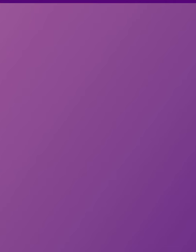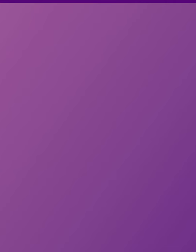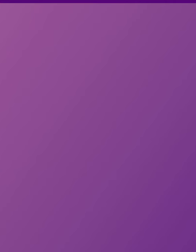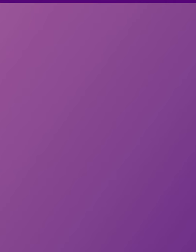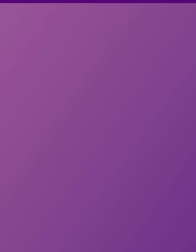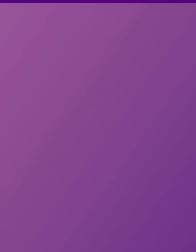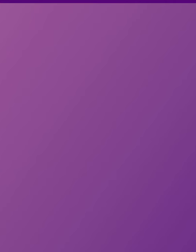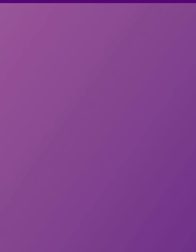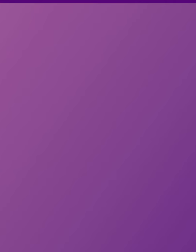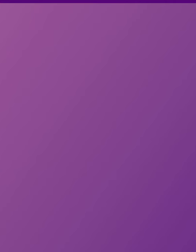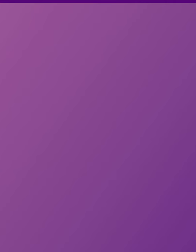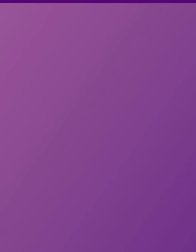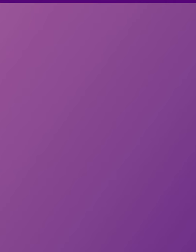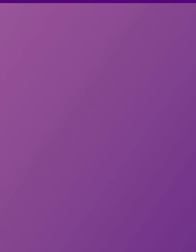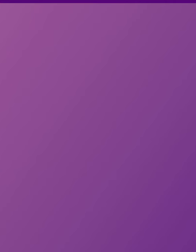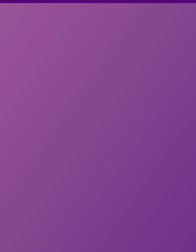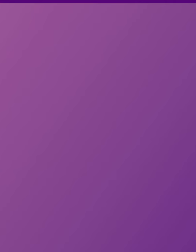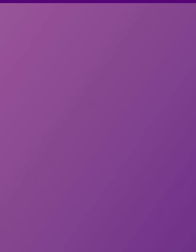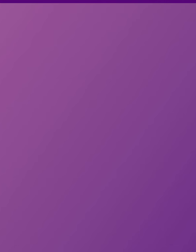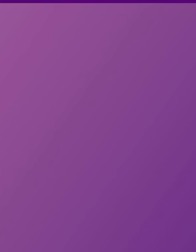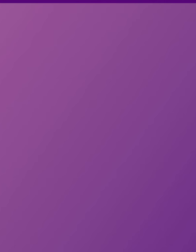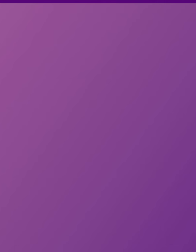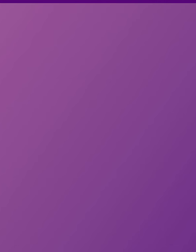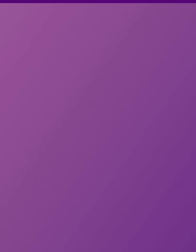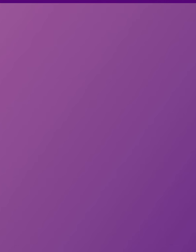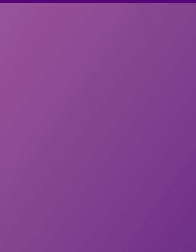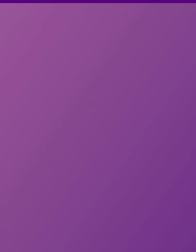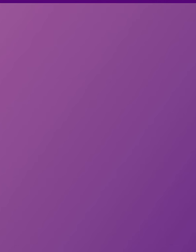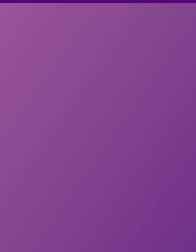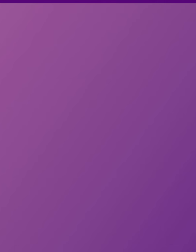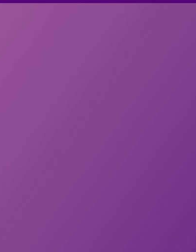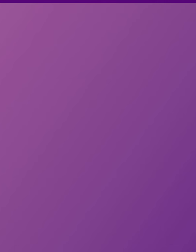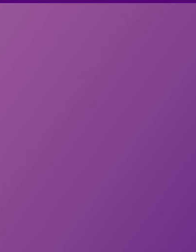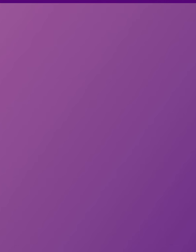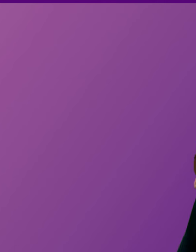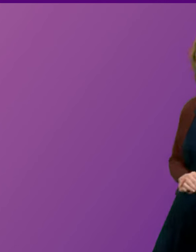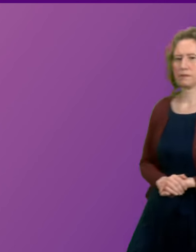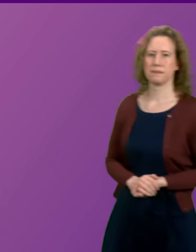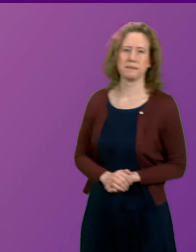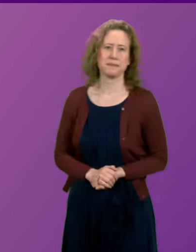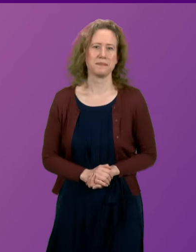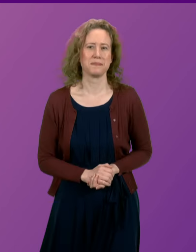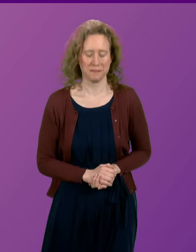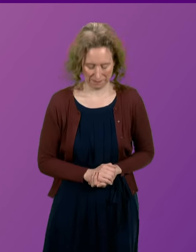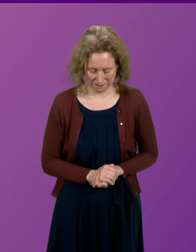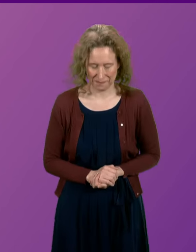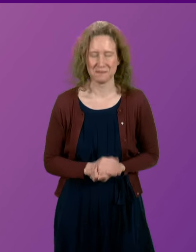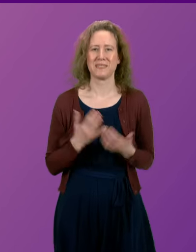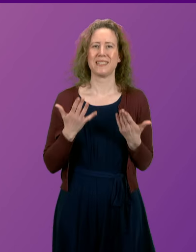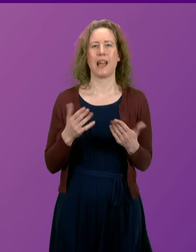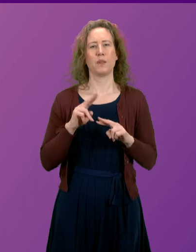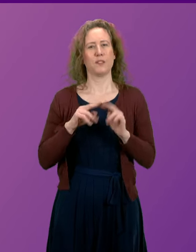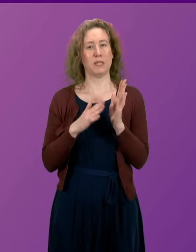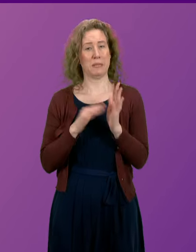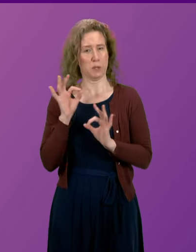Thank you. That concludes general questions. The next item of business today is First Minister's